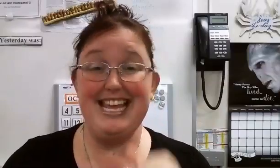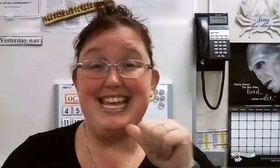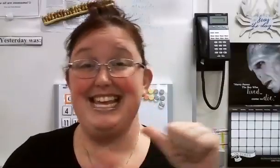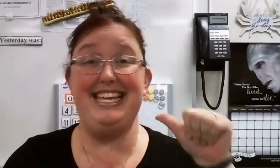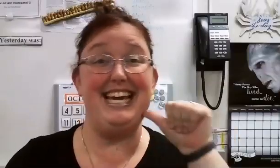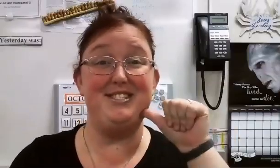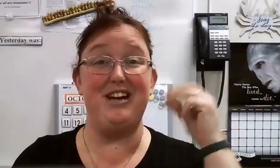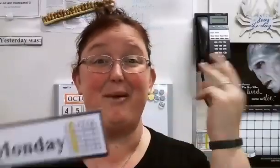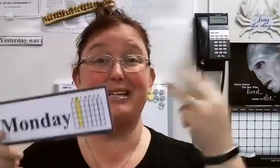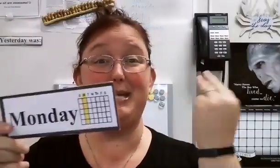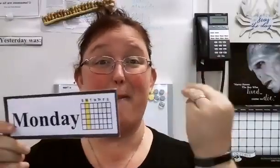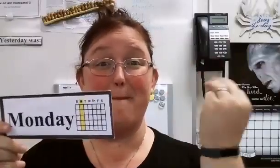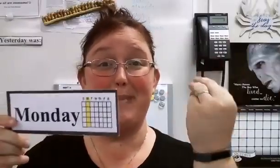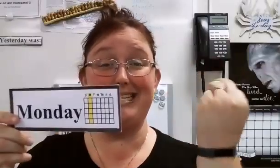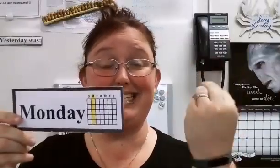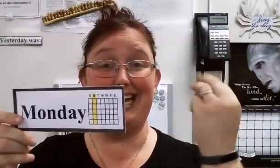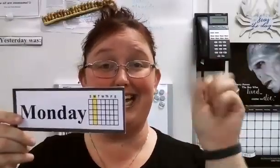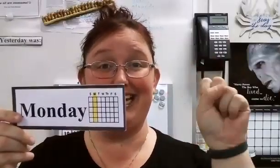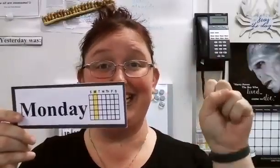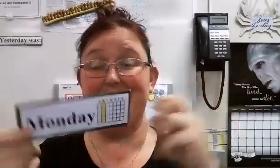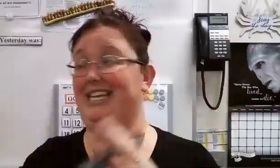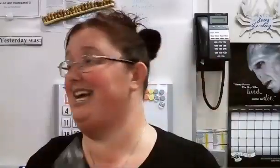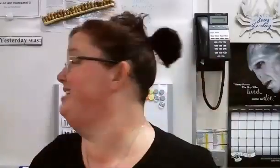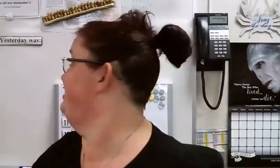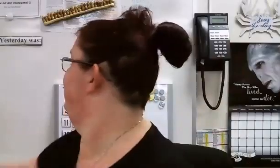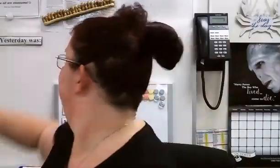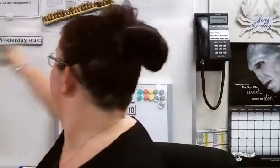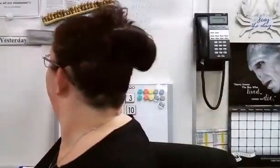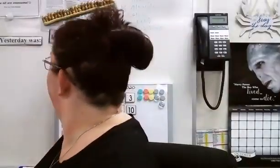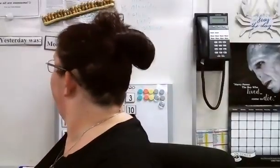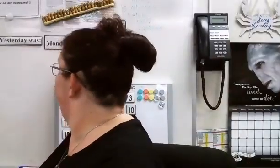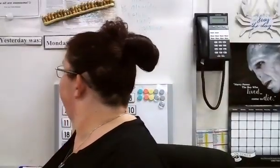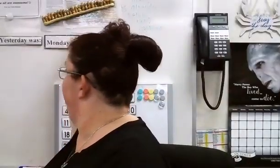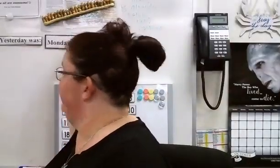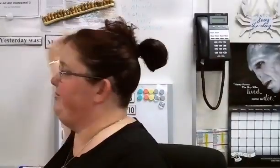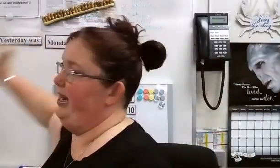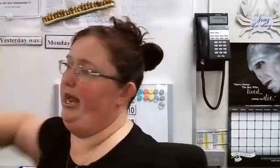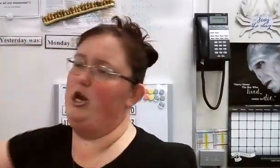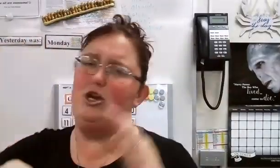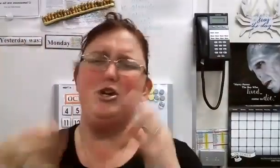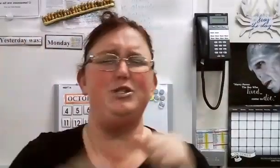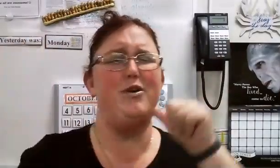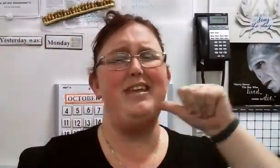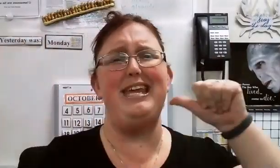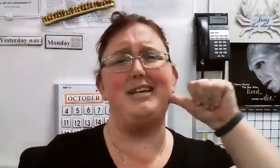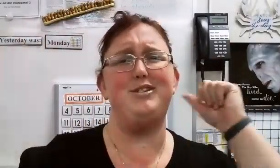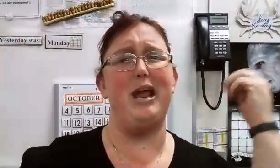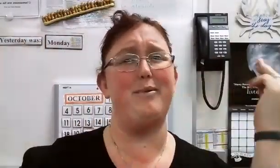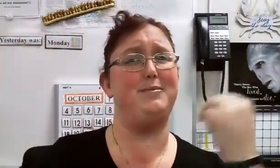Yesterday was Monday. Yes, yesterday was Monday. So if yesterday was